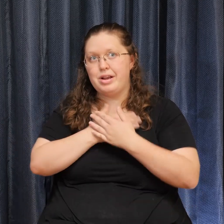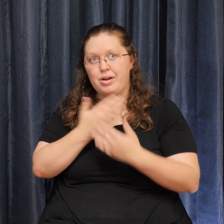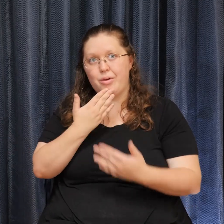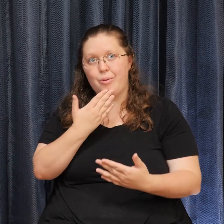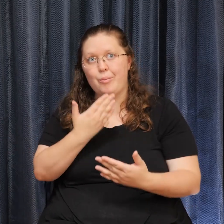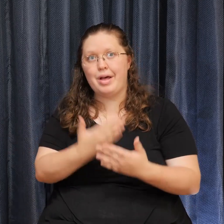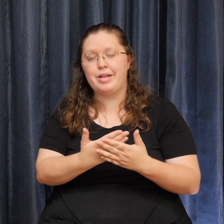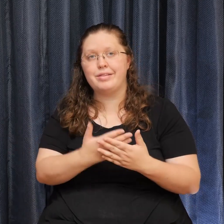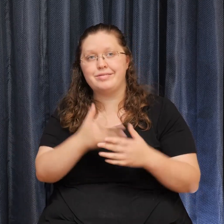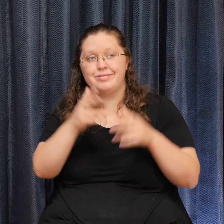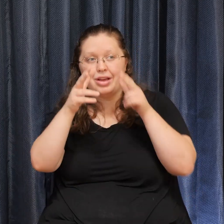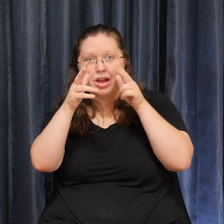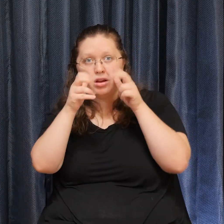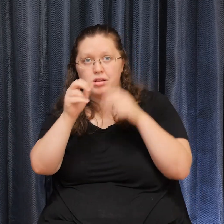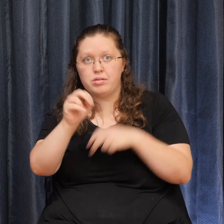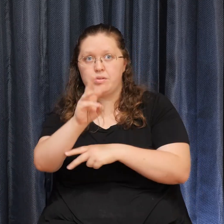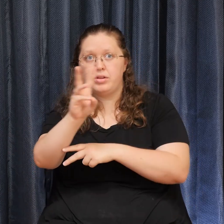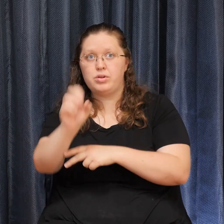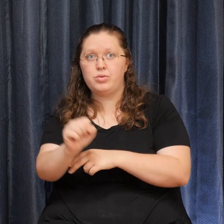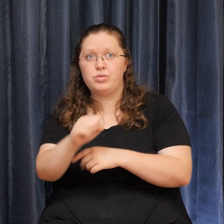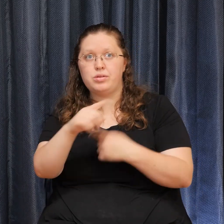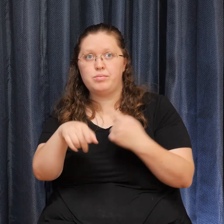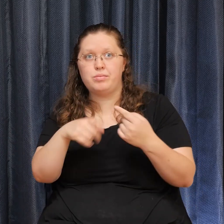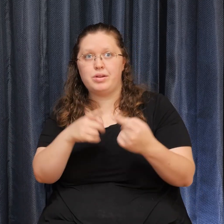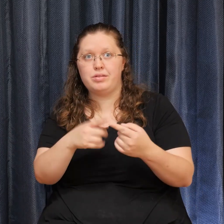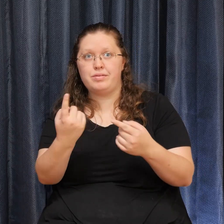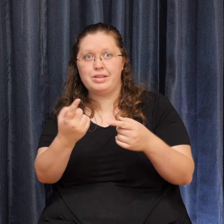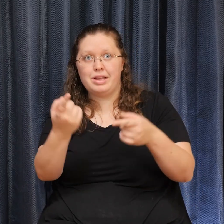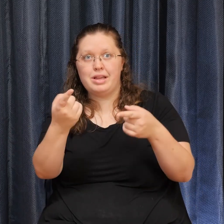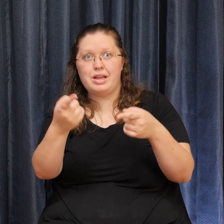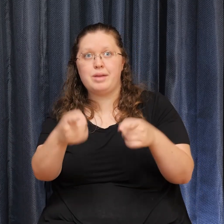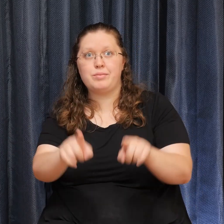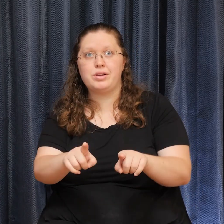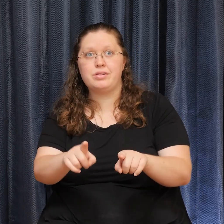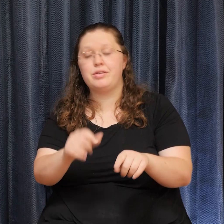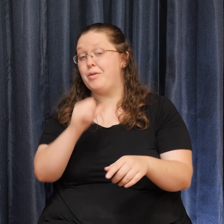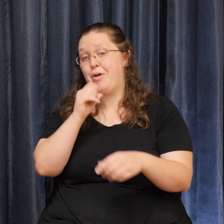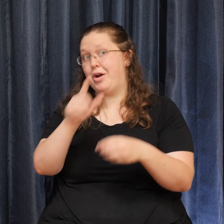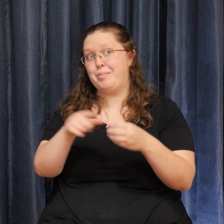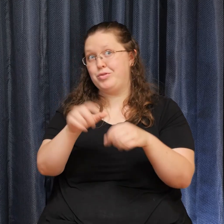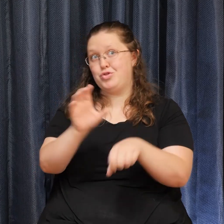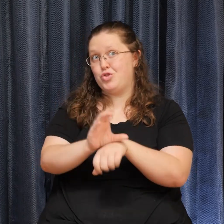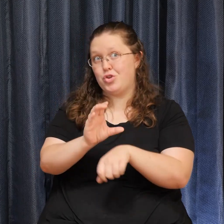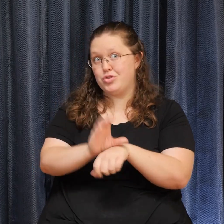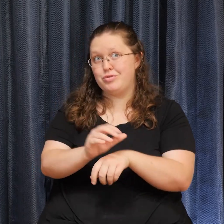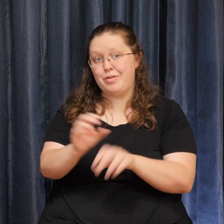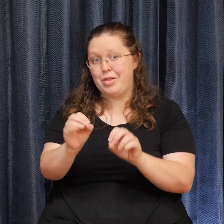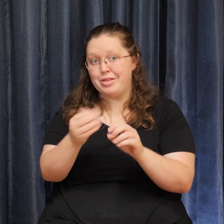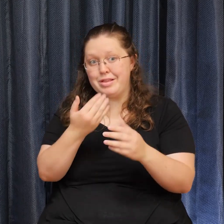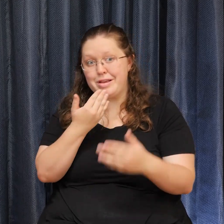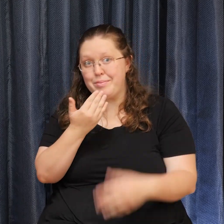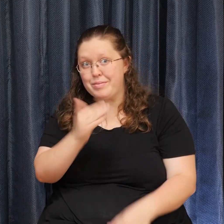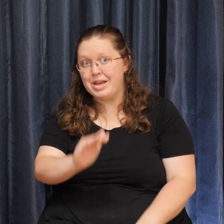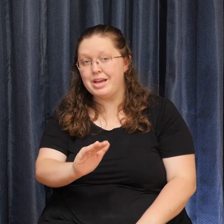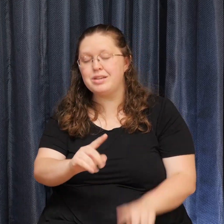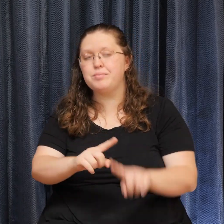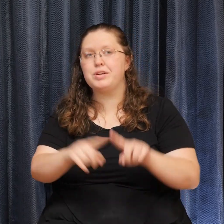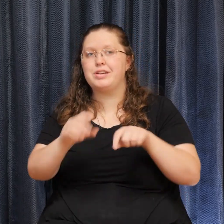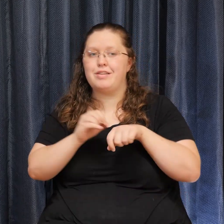About an event That took place The day before That has nothing To do with the church But that affected My life And affected Other